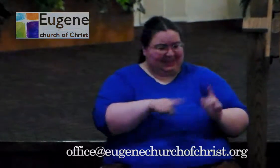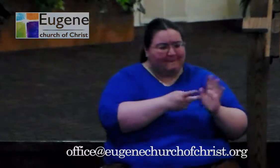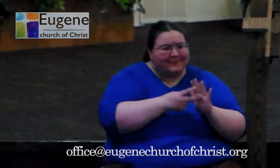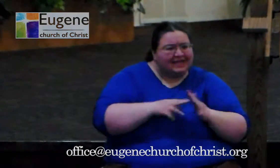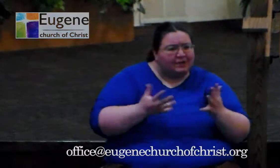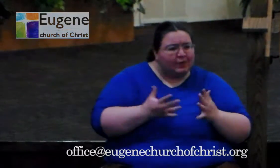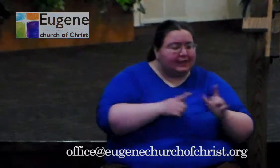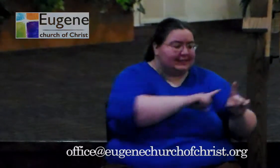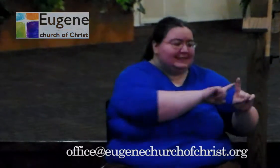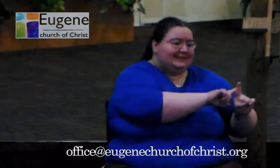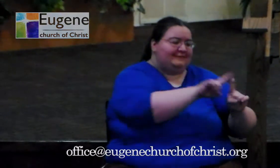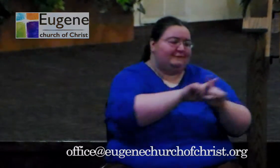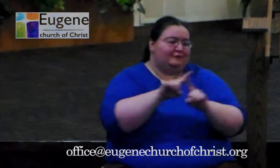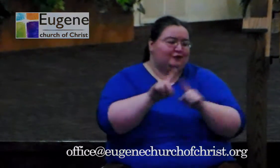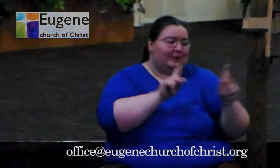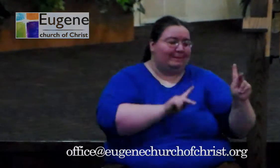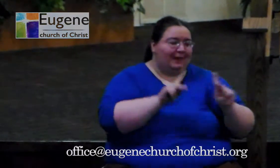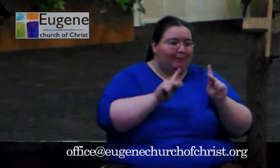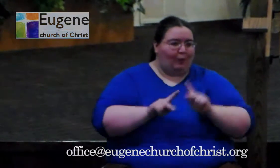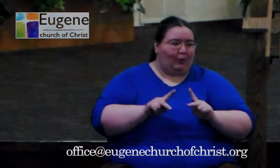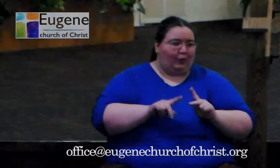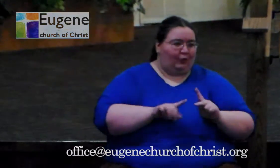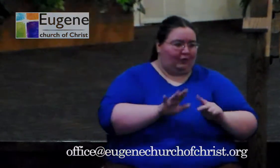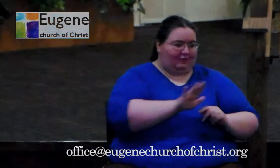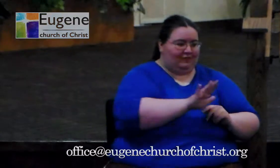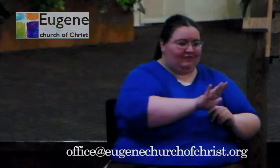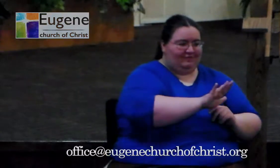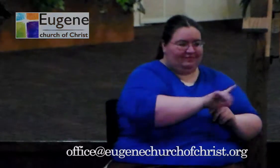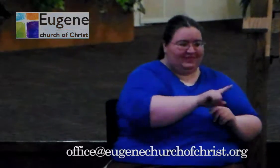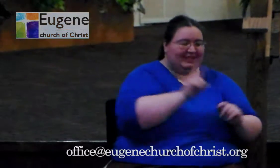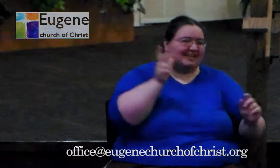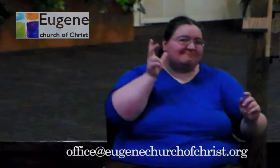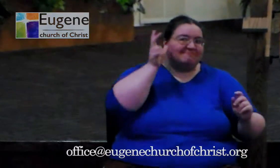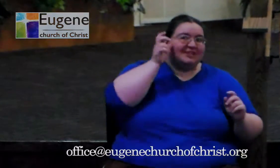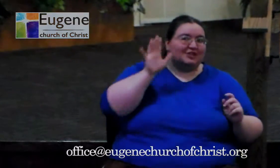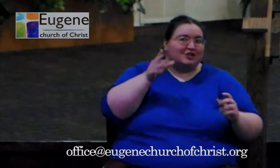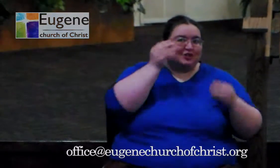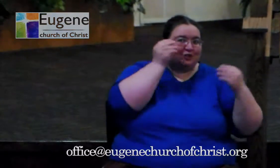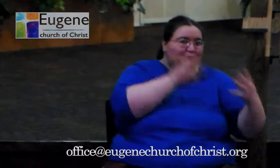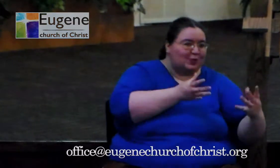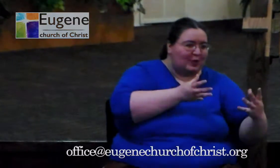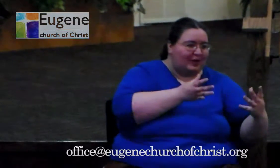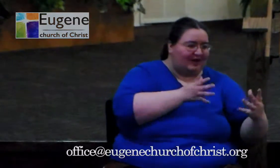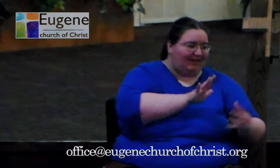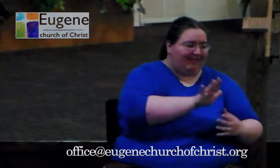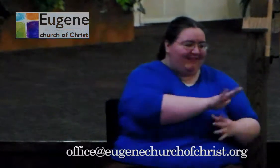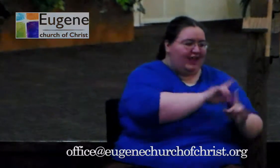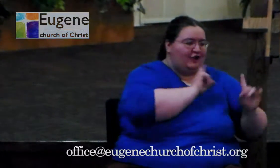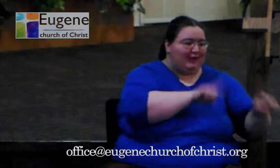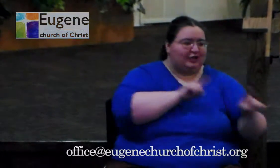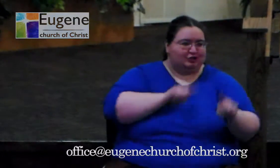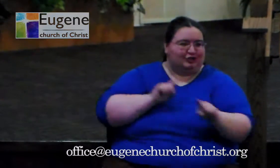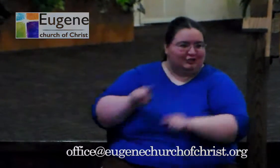And all of them are going to react differently. And what we see in that, in that preparation is, when you go out and you tell people about Jesus,